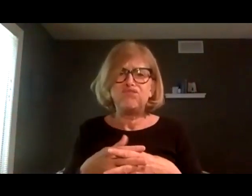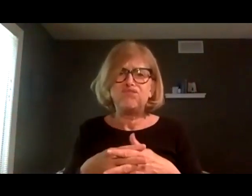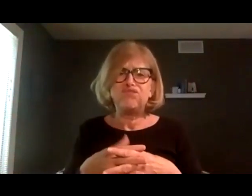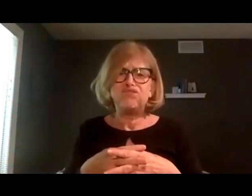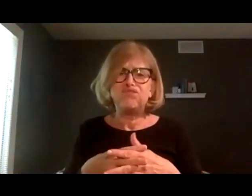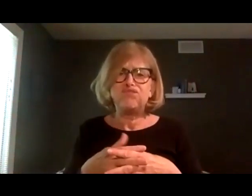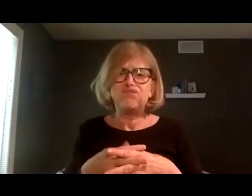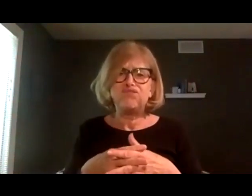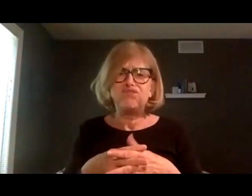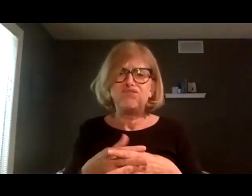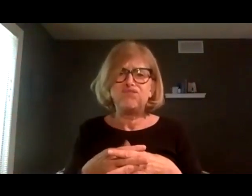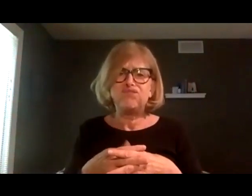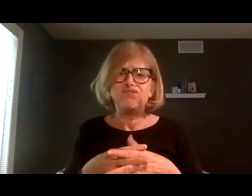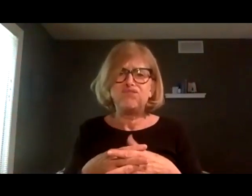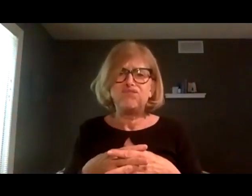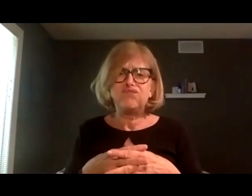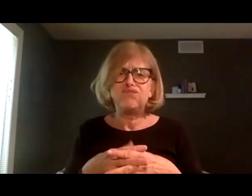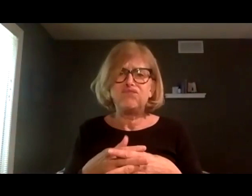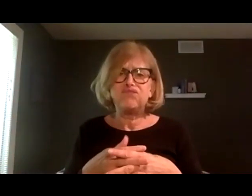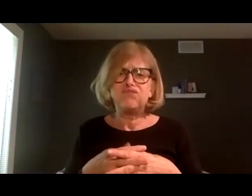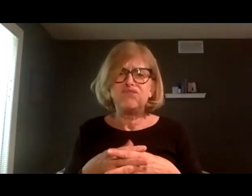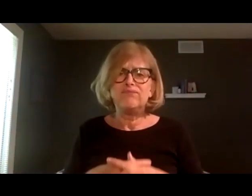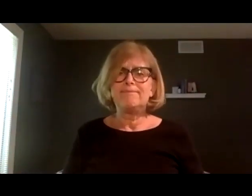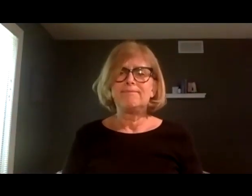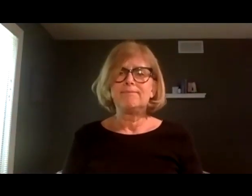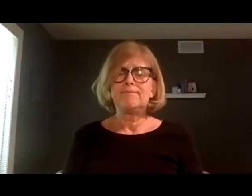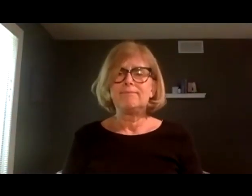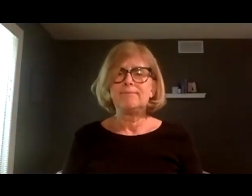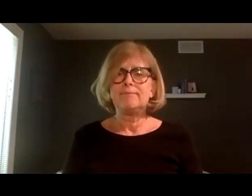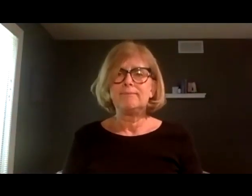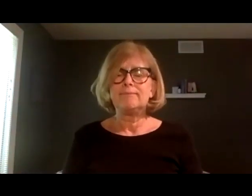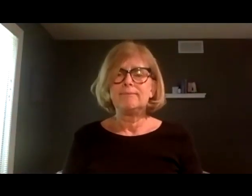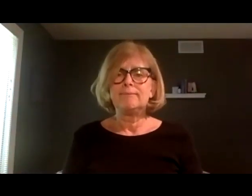stuff I've got nothing to do